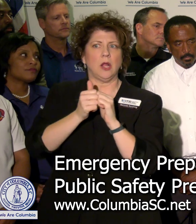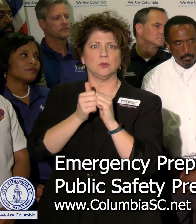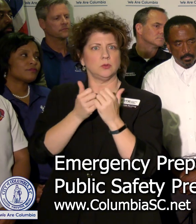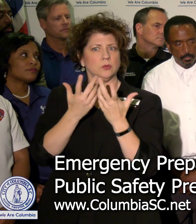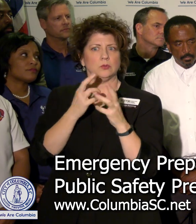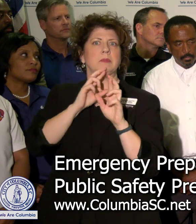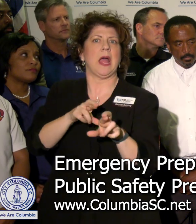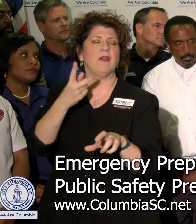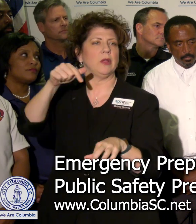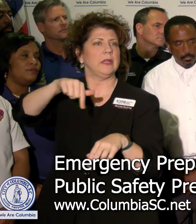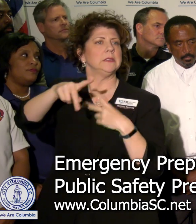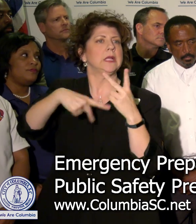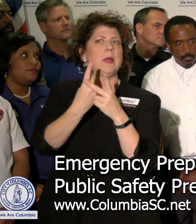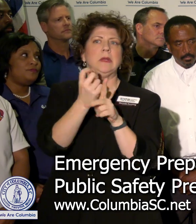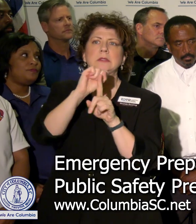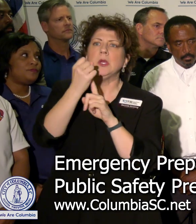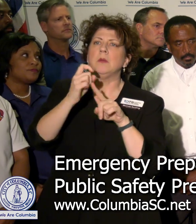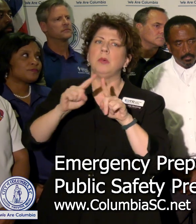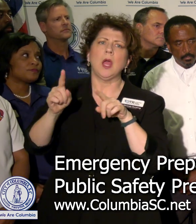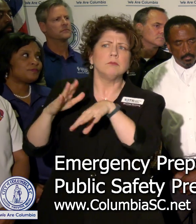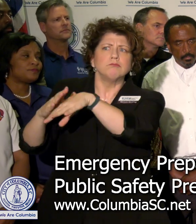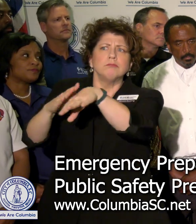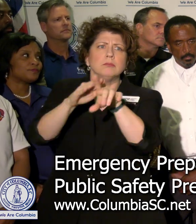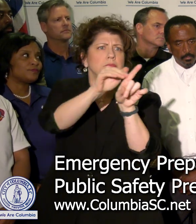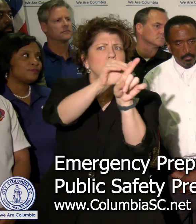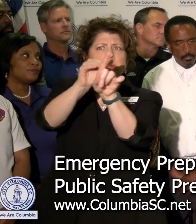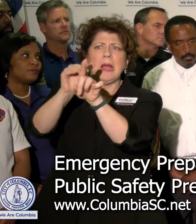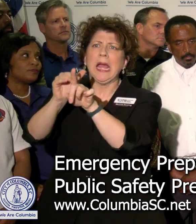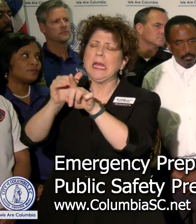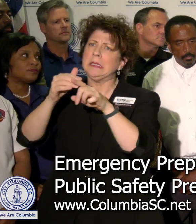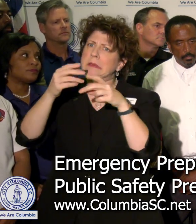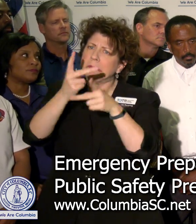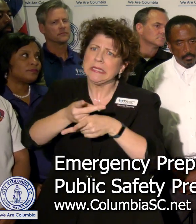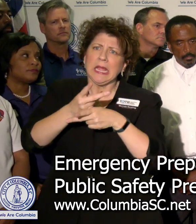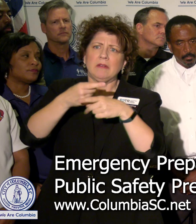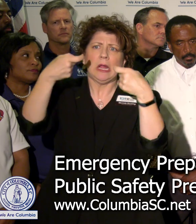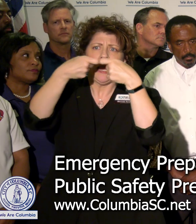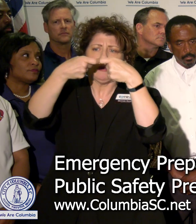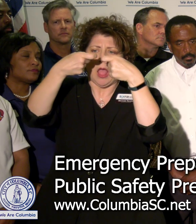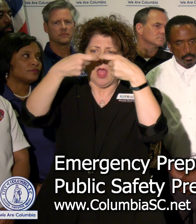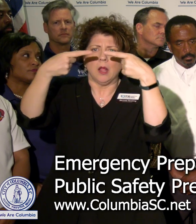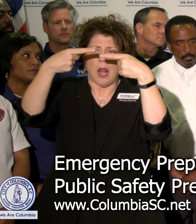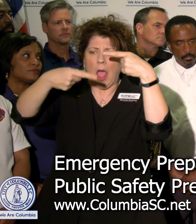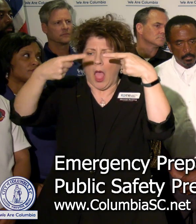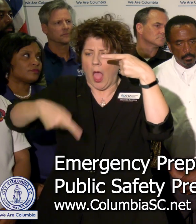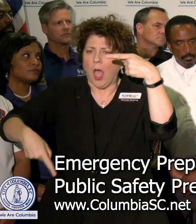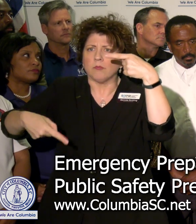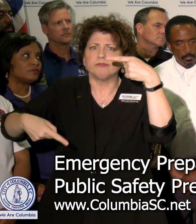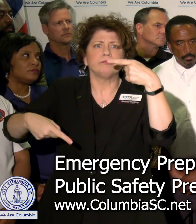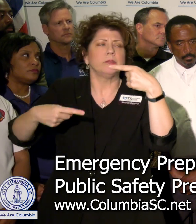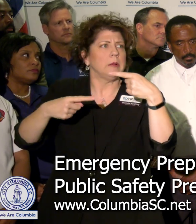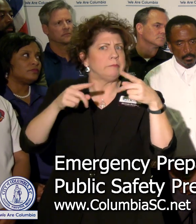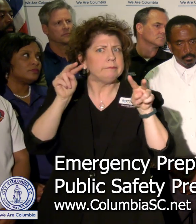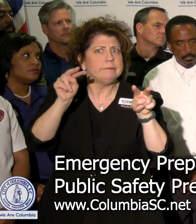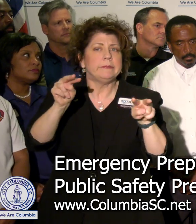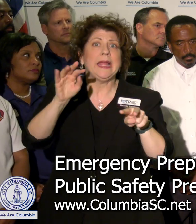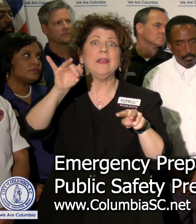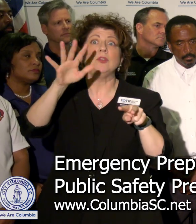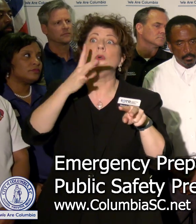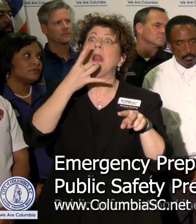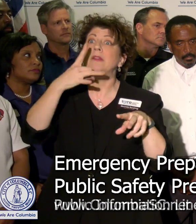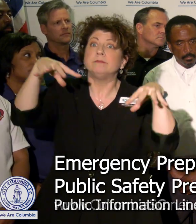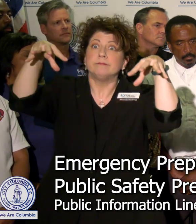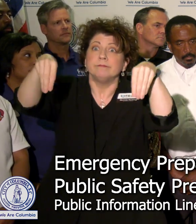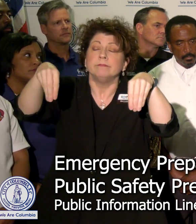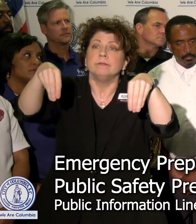But just want to remind everybody just watch out for those down power lines and if your lights do go out, just make sure that,